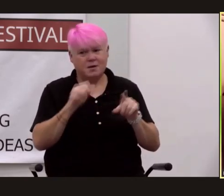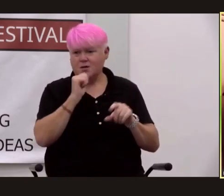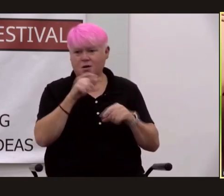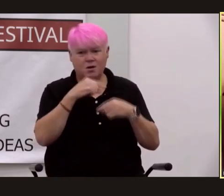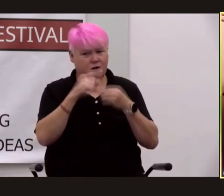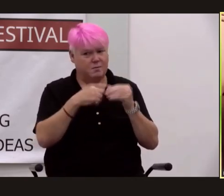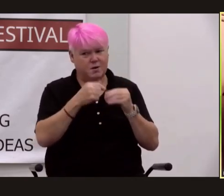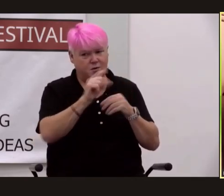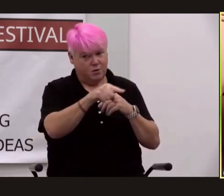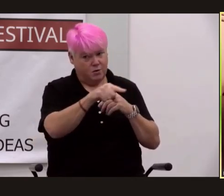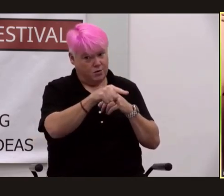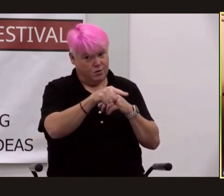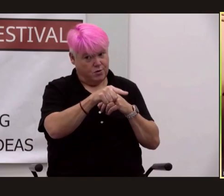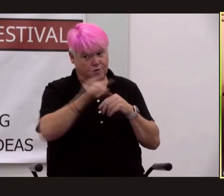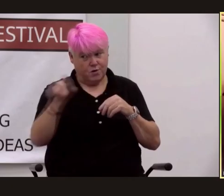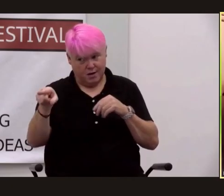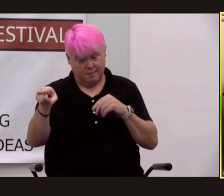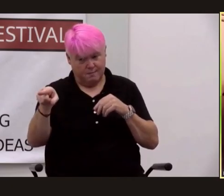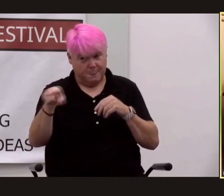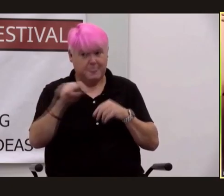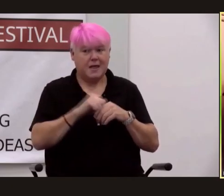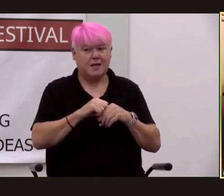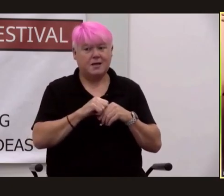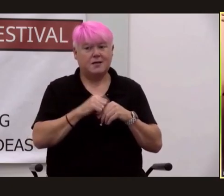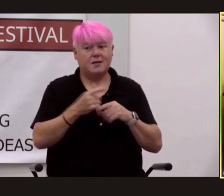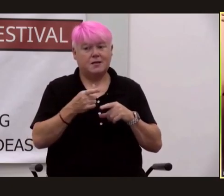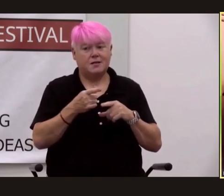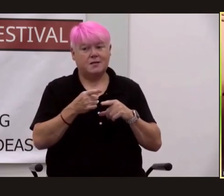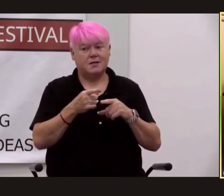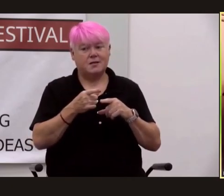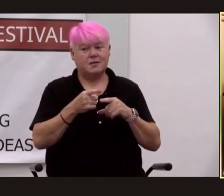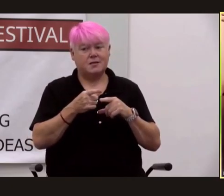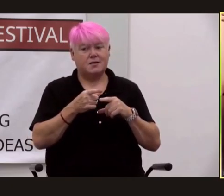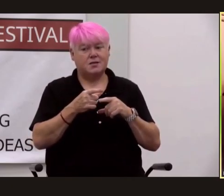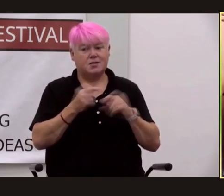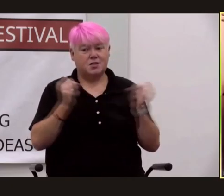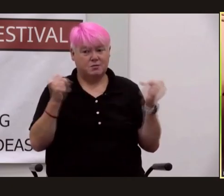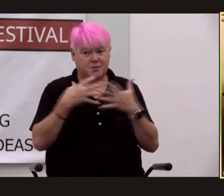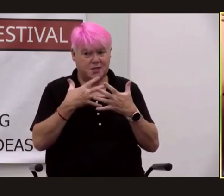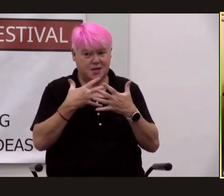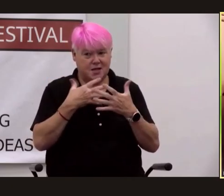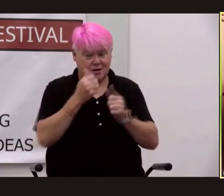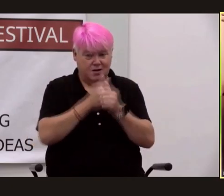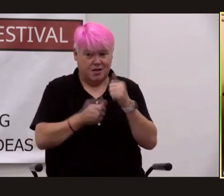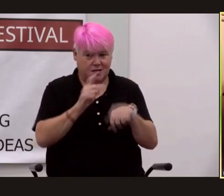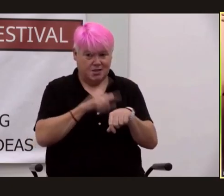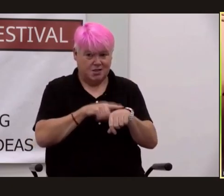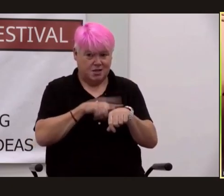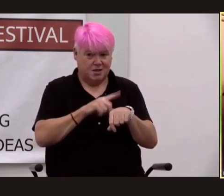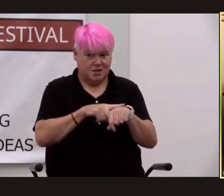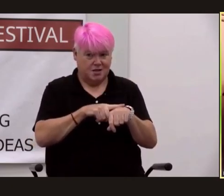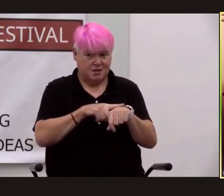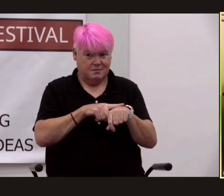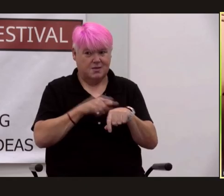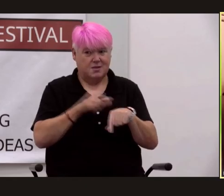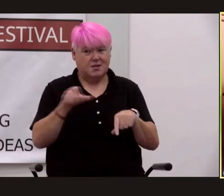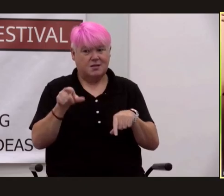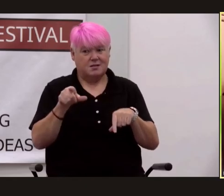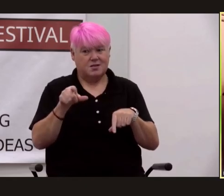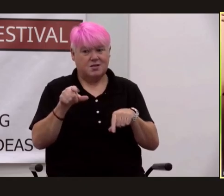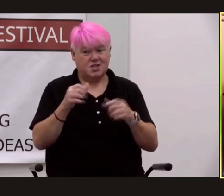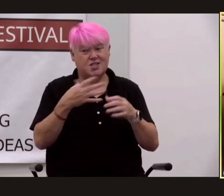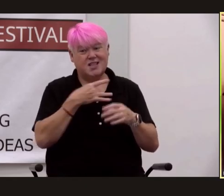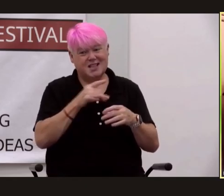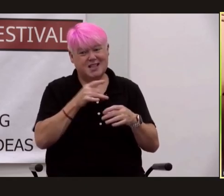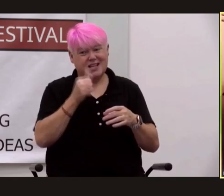about him she'd retreat each time she realized she was also attracted to women and